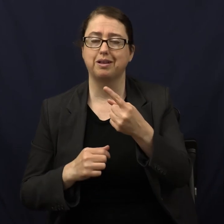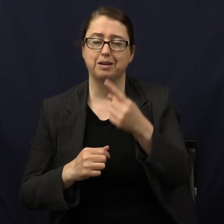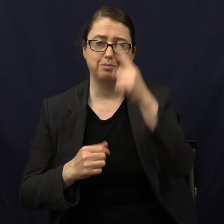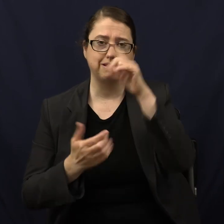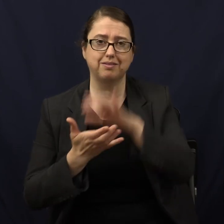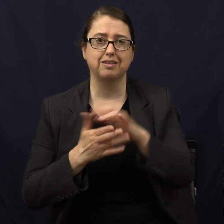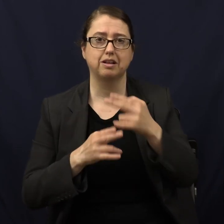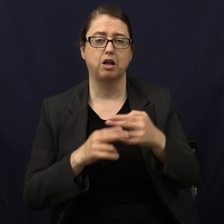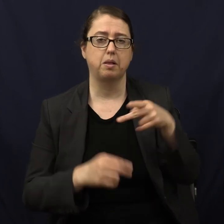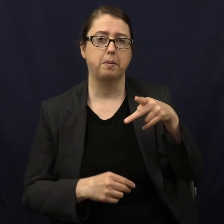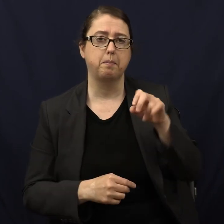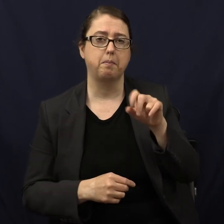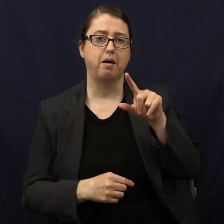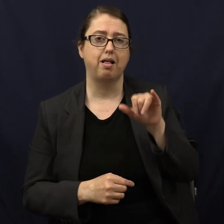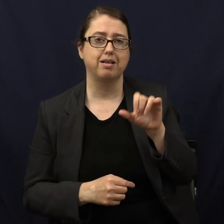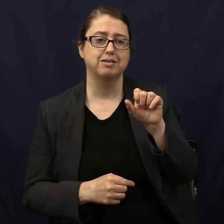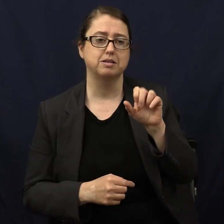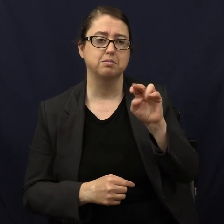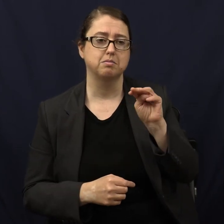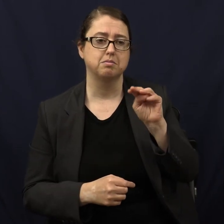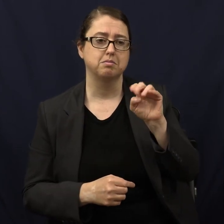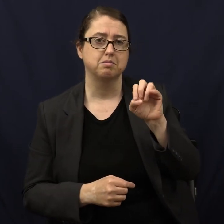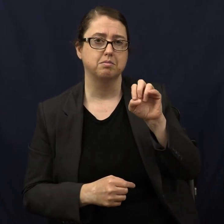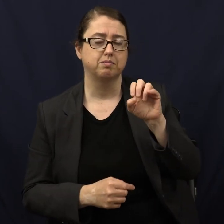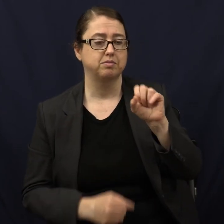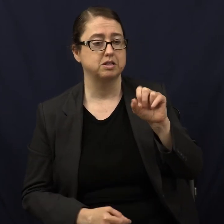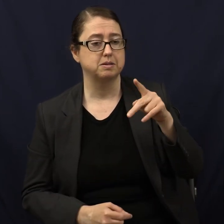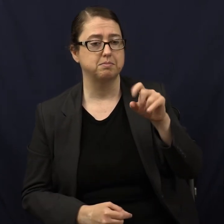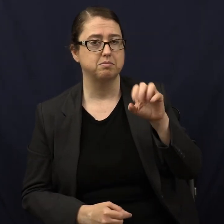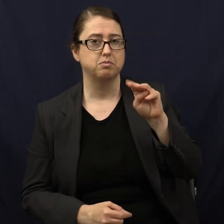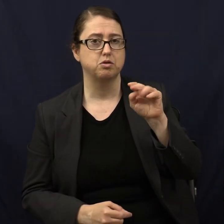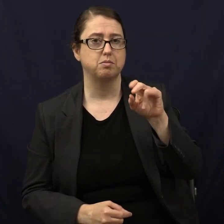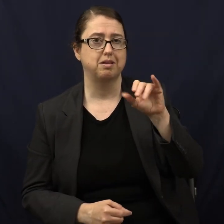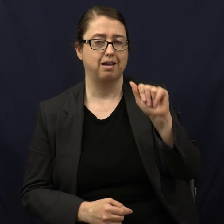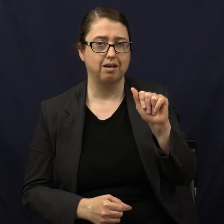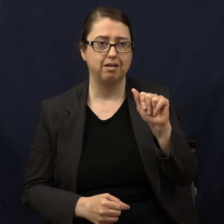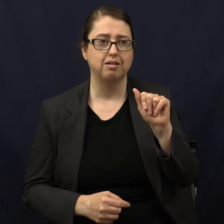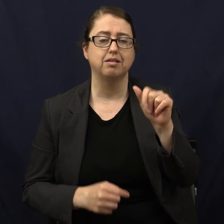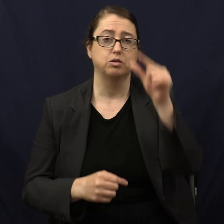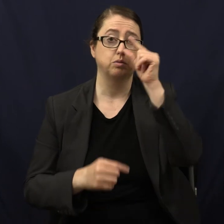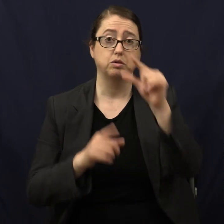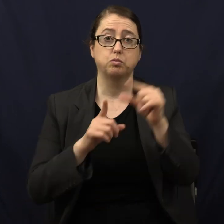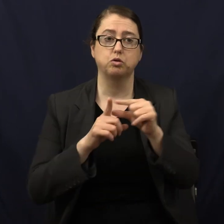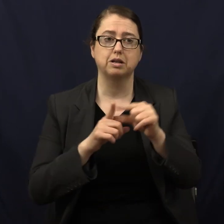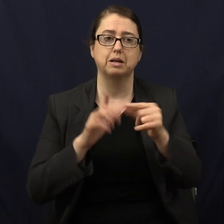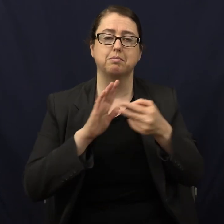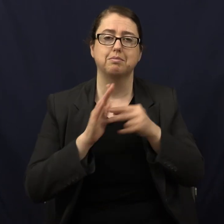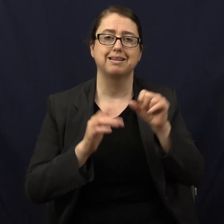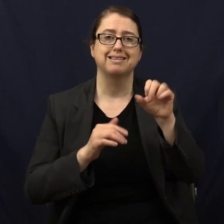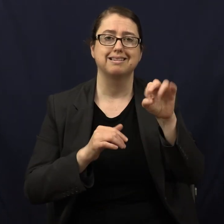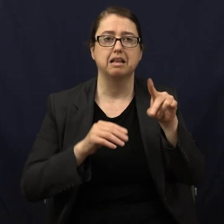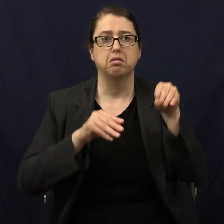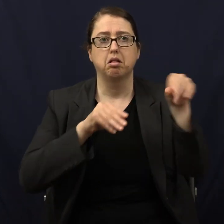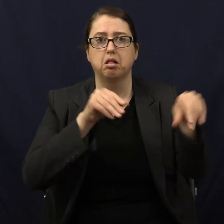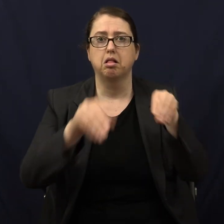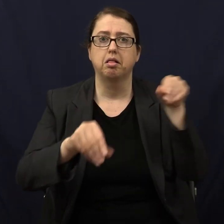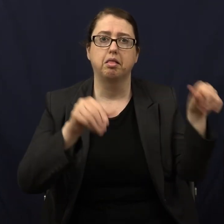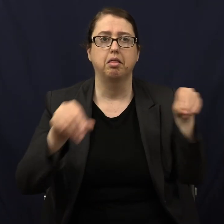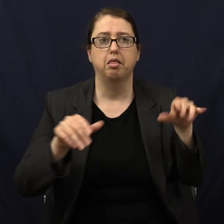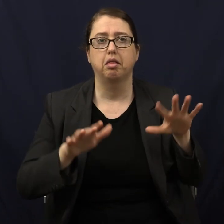It's called polyspermia. That's a Greek word for little seeds everywhere. Right? Little pockets of life.